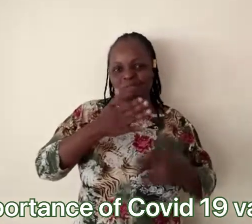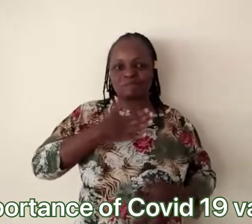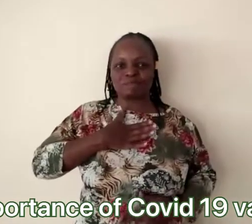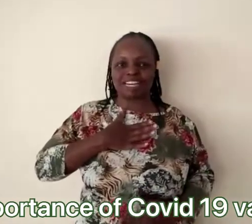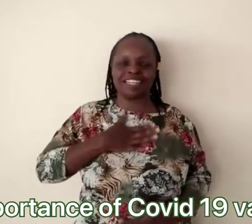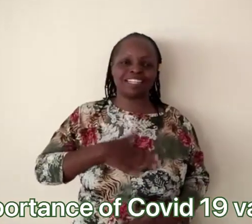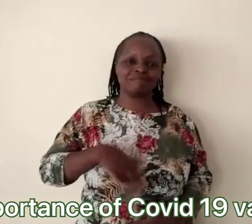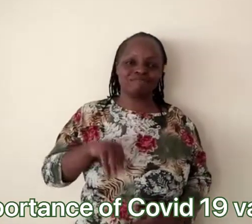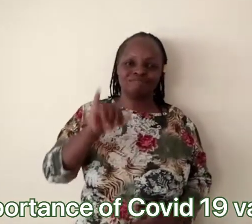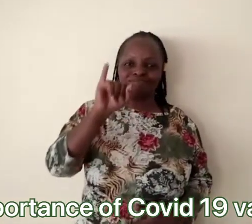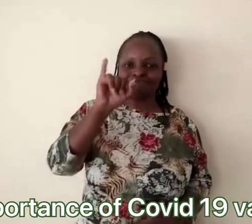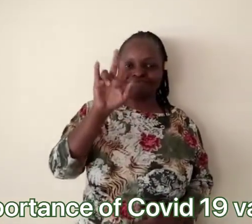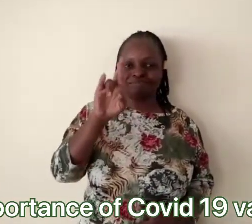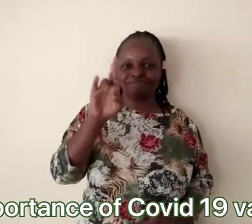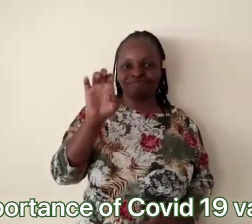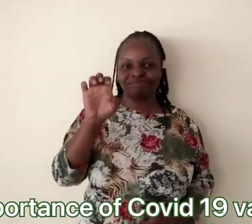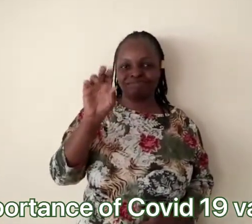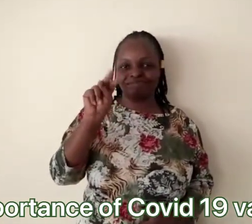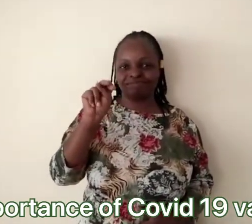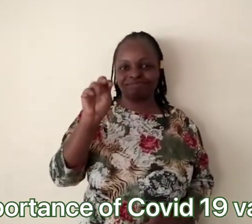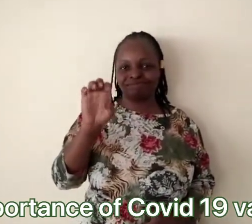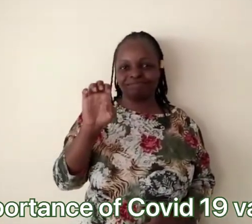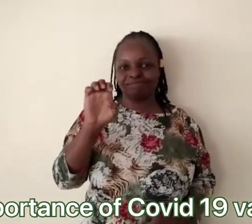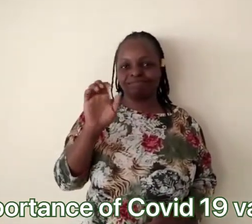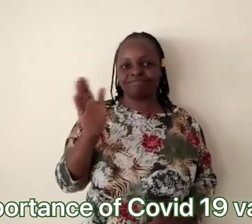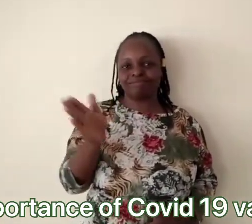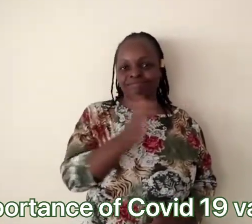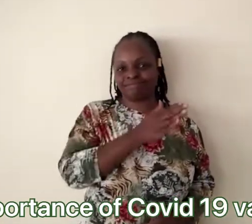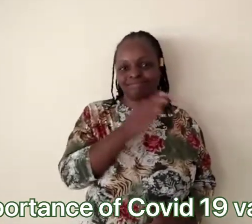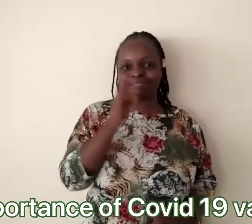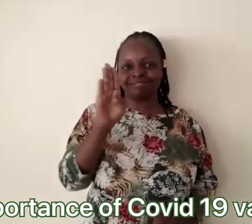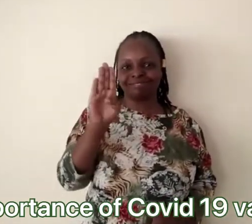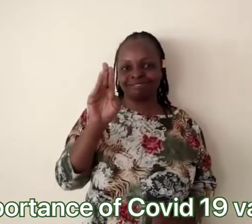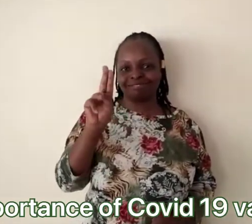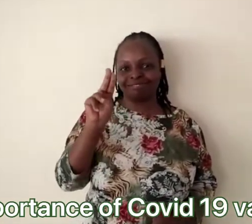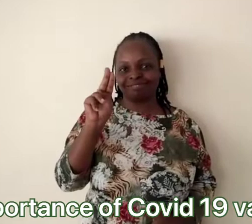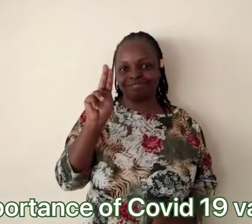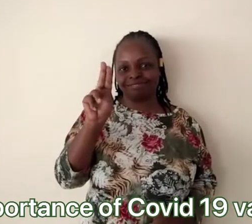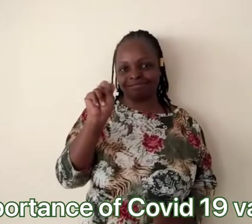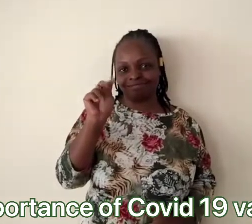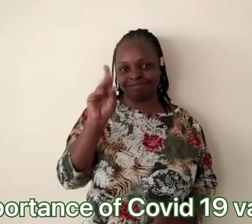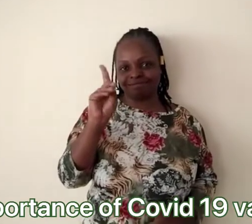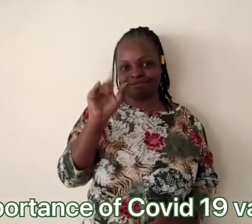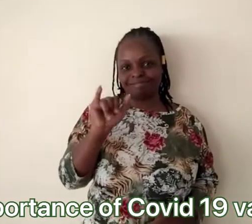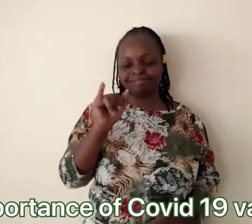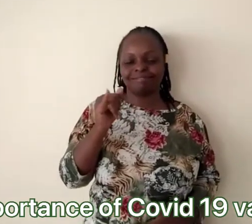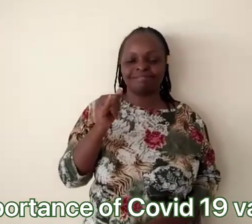My name is Irene Bundy.